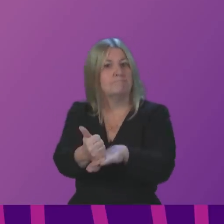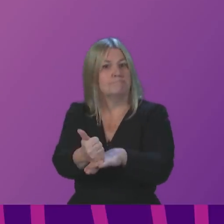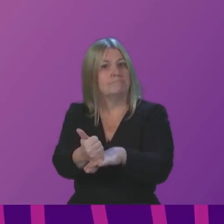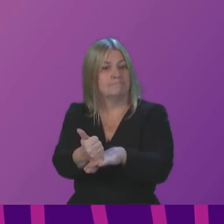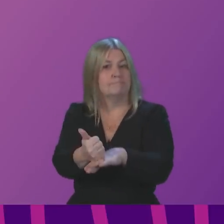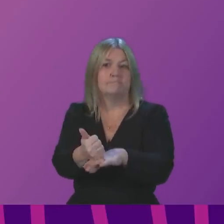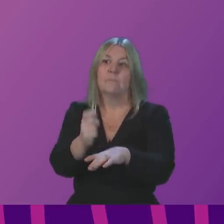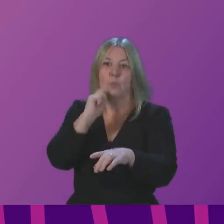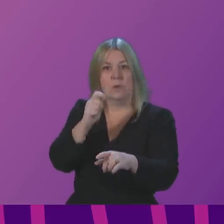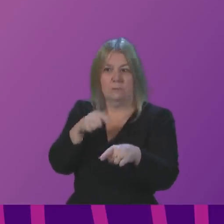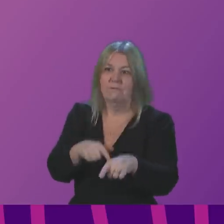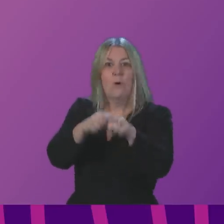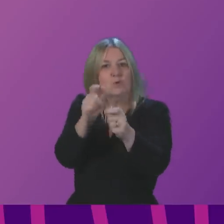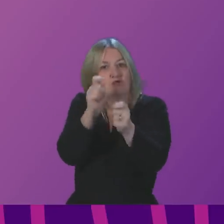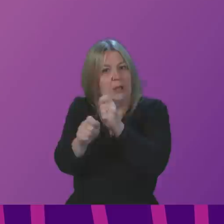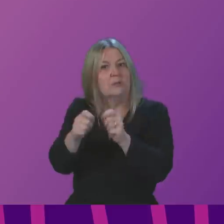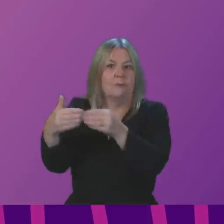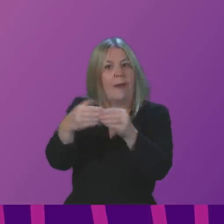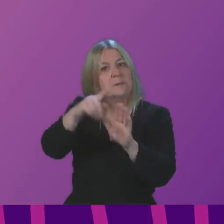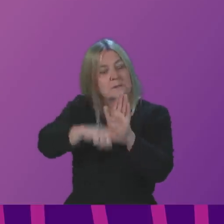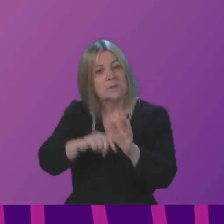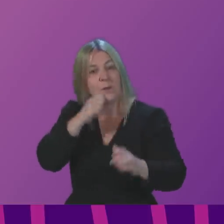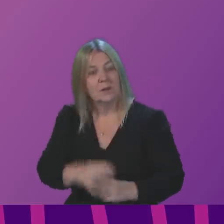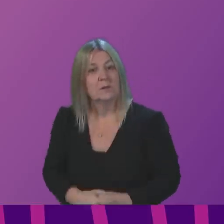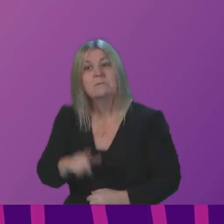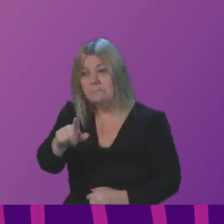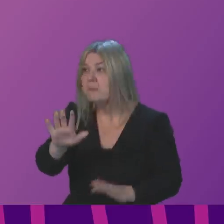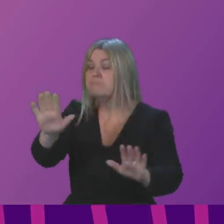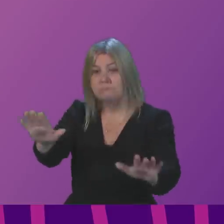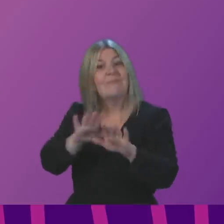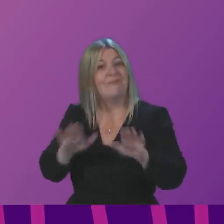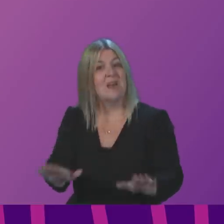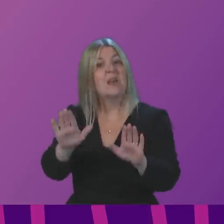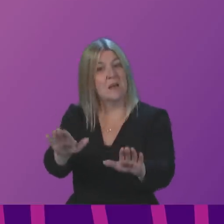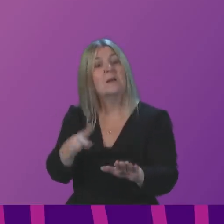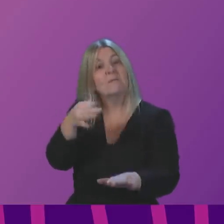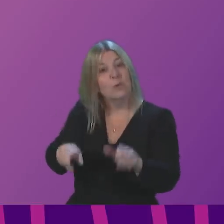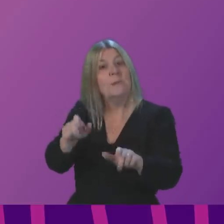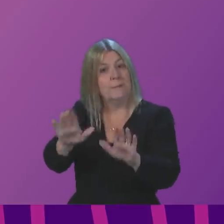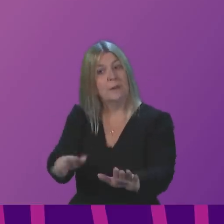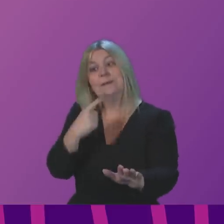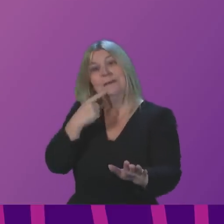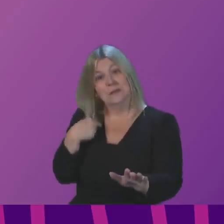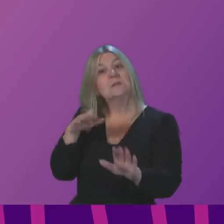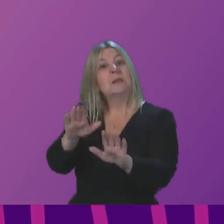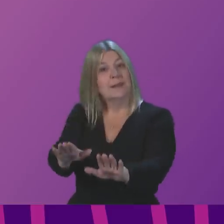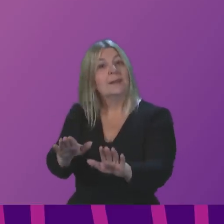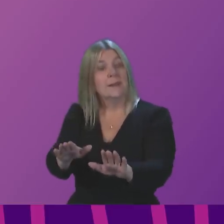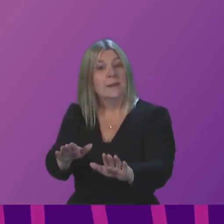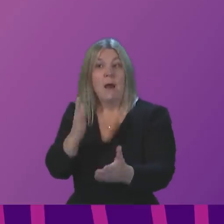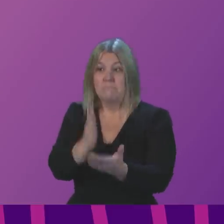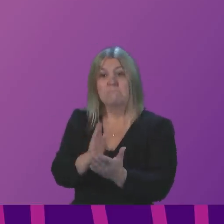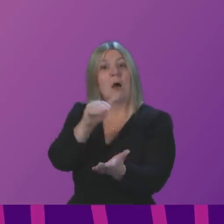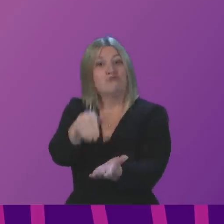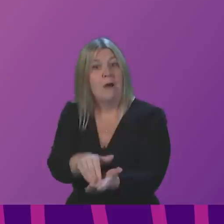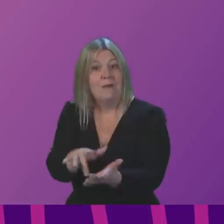to that changed guidance. I absolutely accept that for anybody and it was a small number of people who are finding themselves in this position. That is